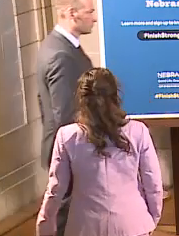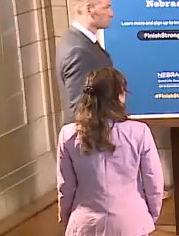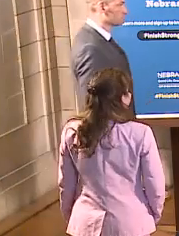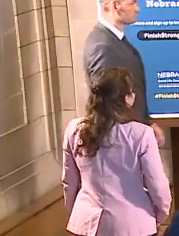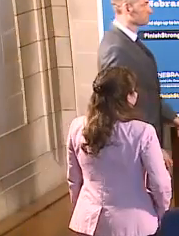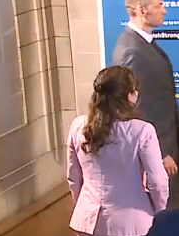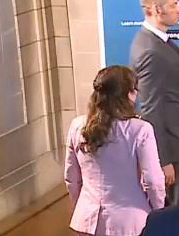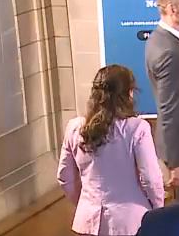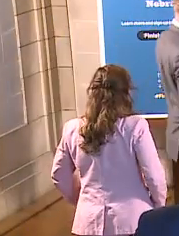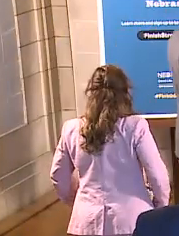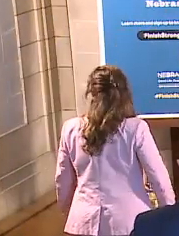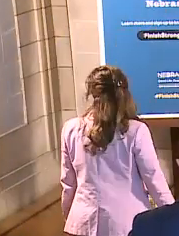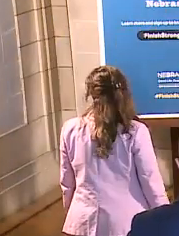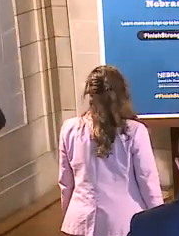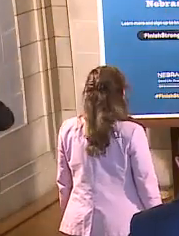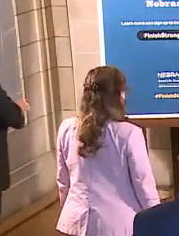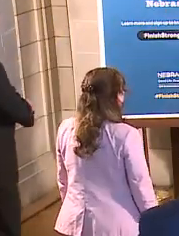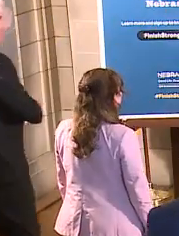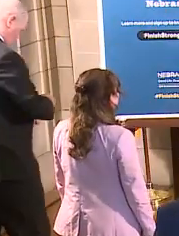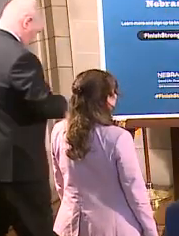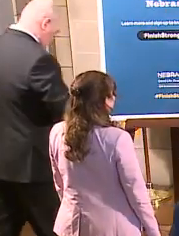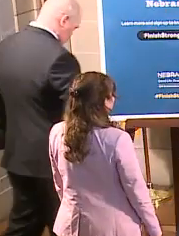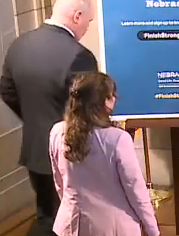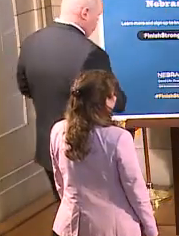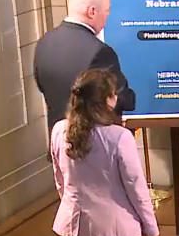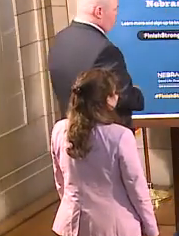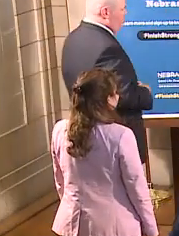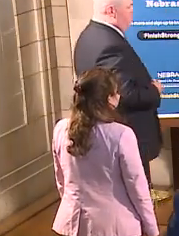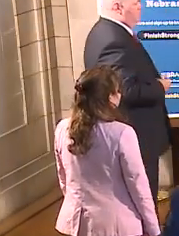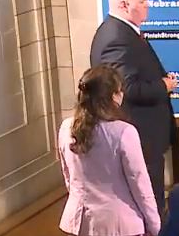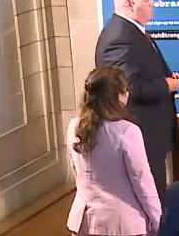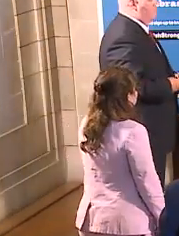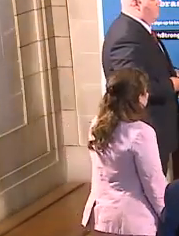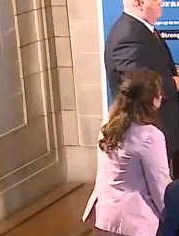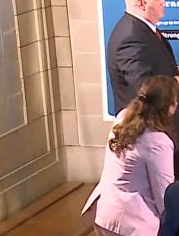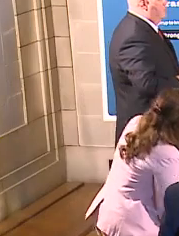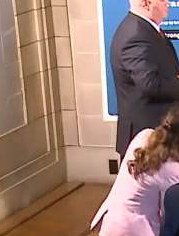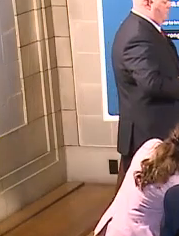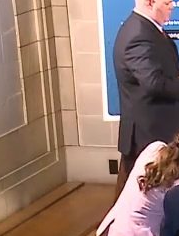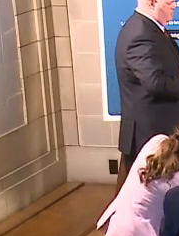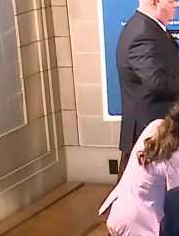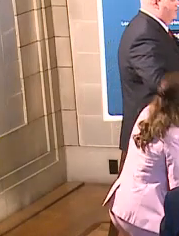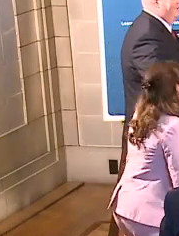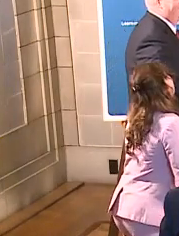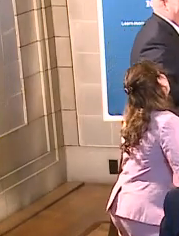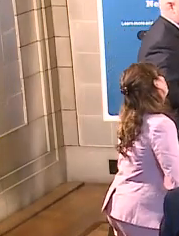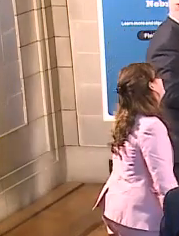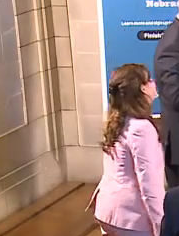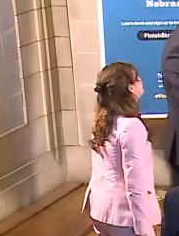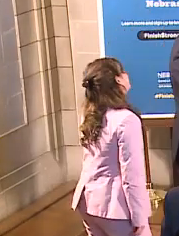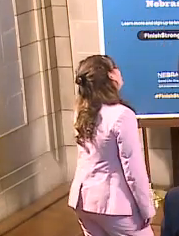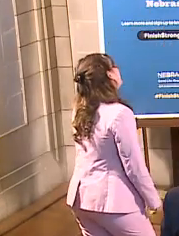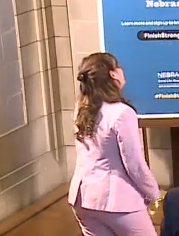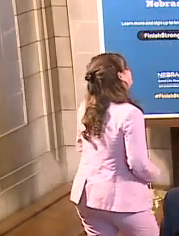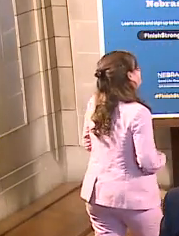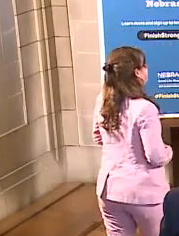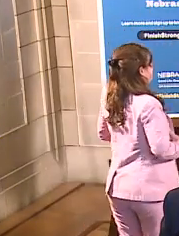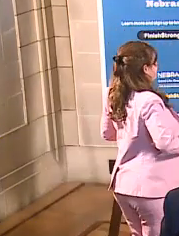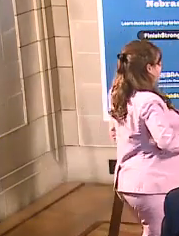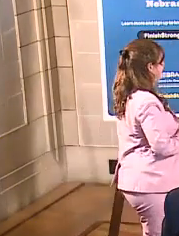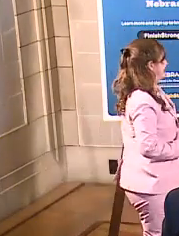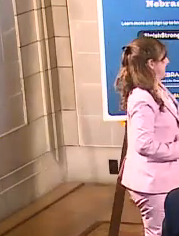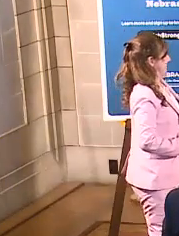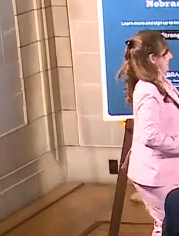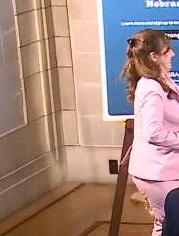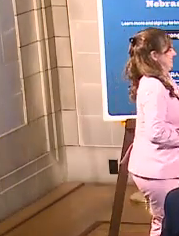Come on, Chris. What are you excited to do? I'm all of us. I'm assuming.